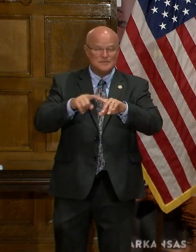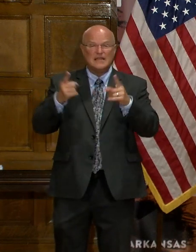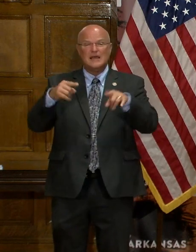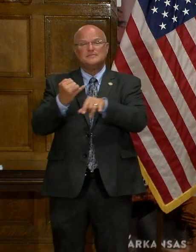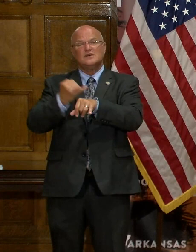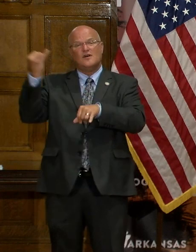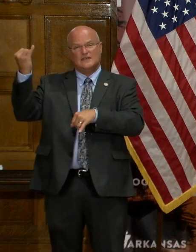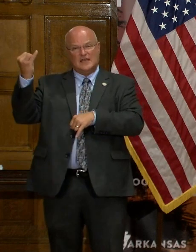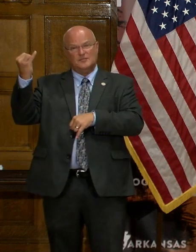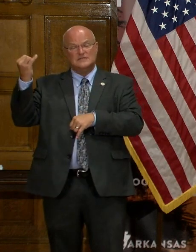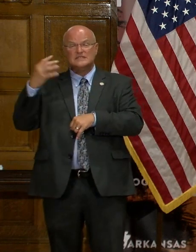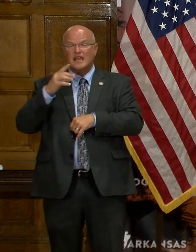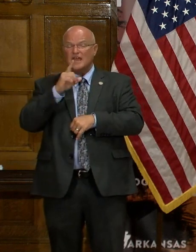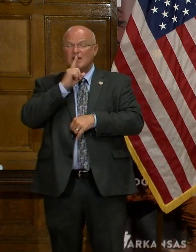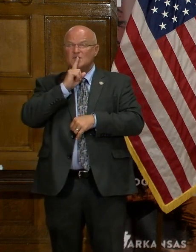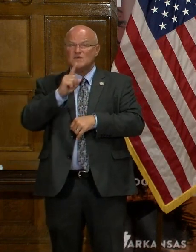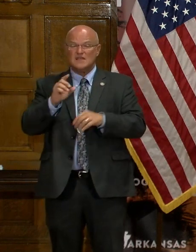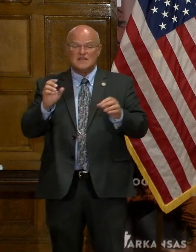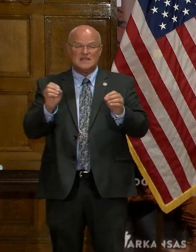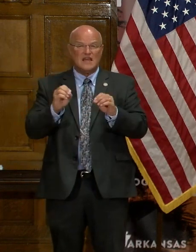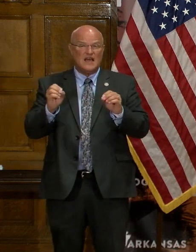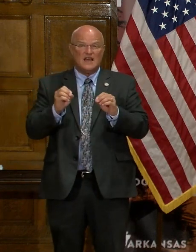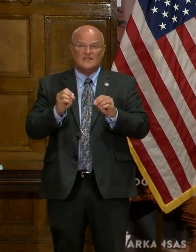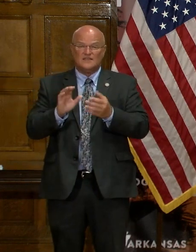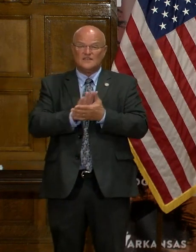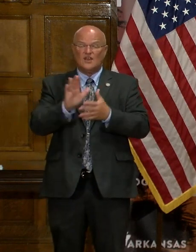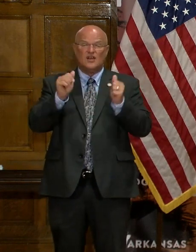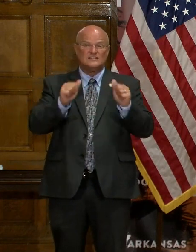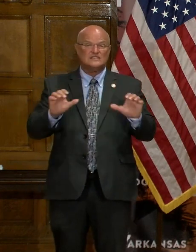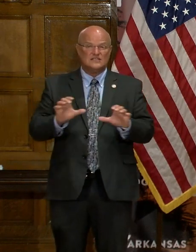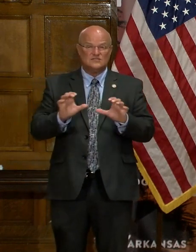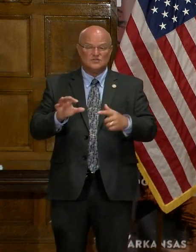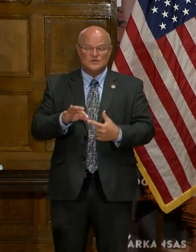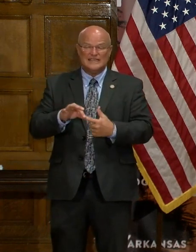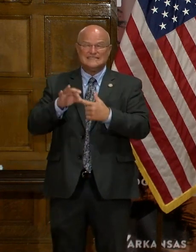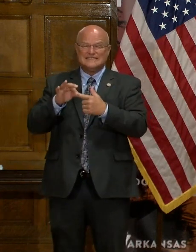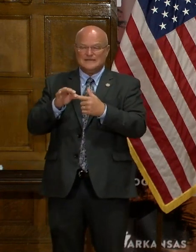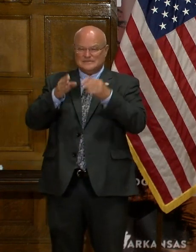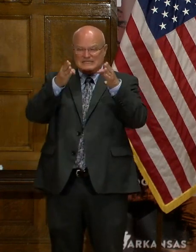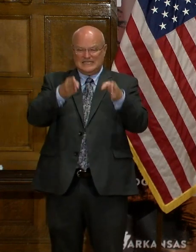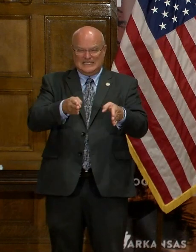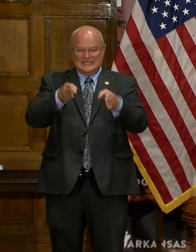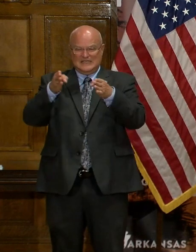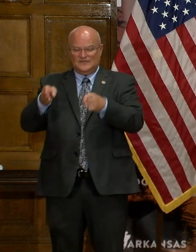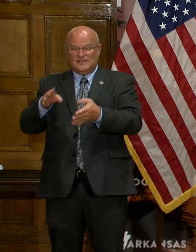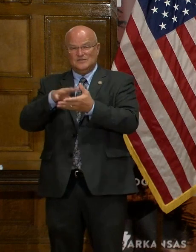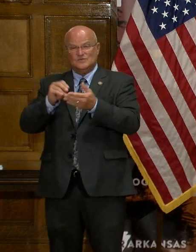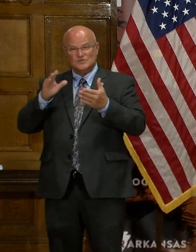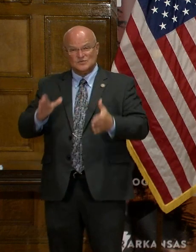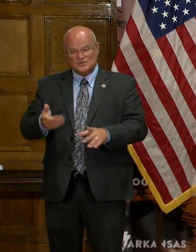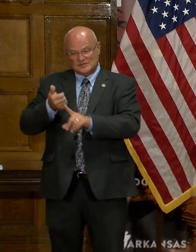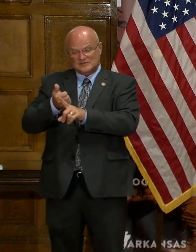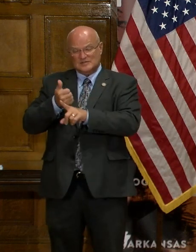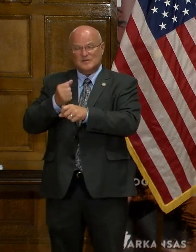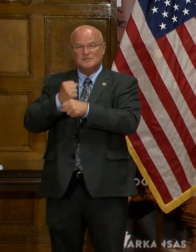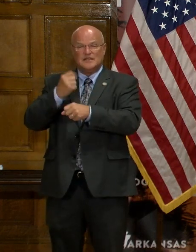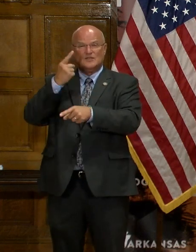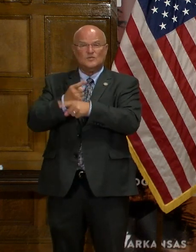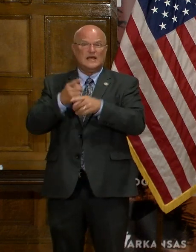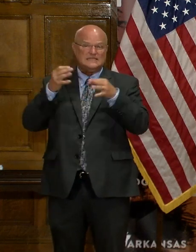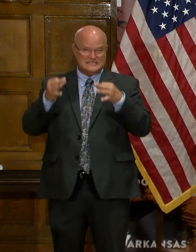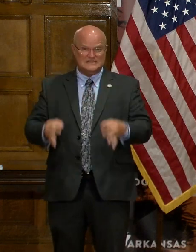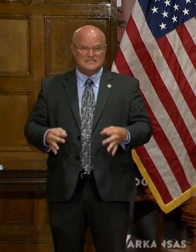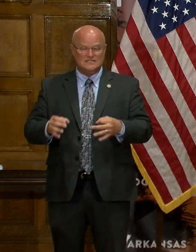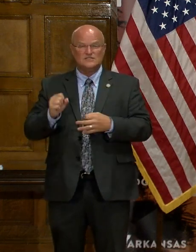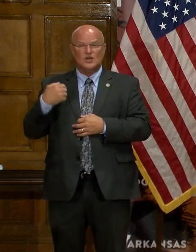but happens off campus. And there's really nothing could be done about that except individual students that make the right decisions.